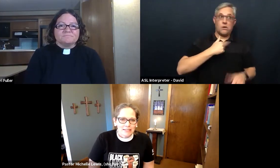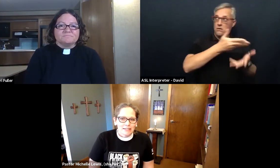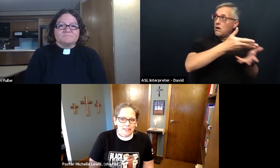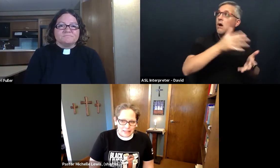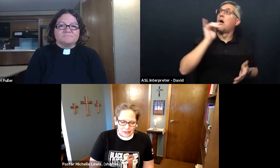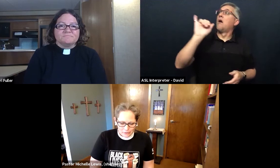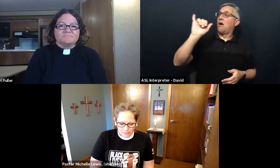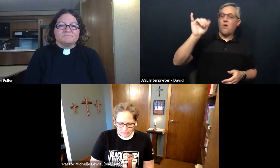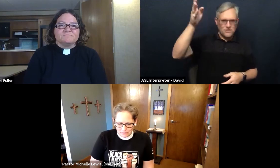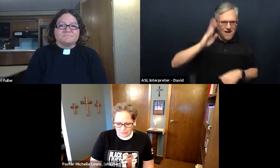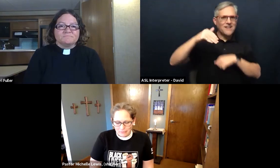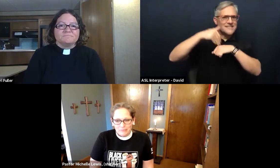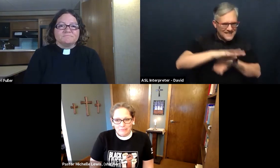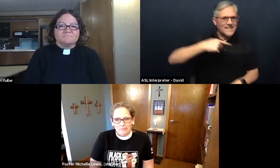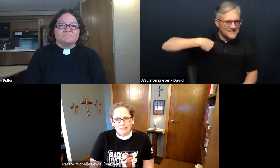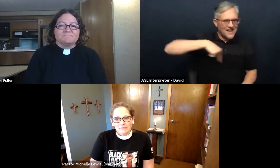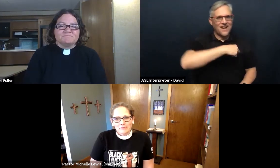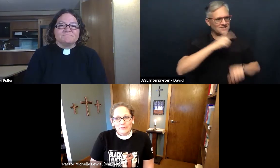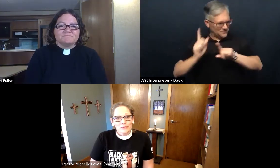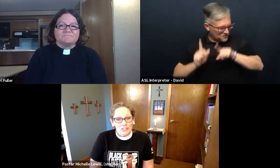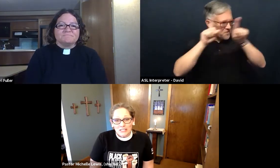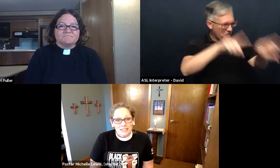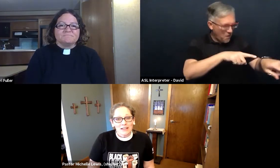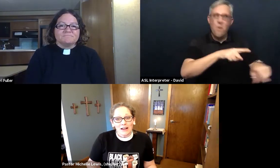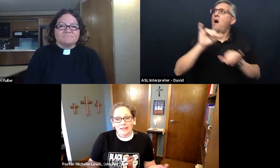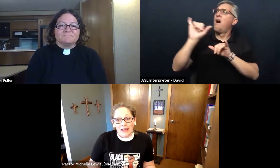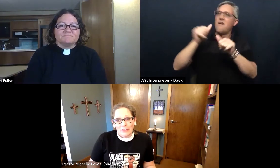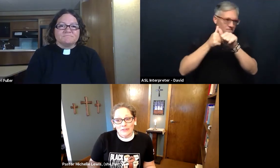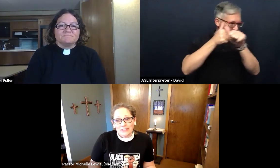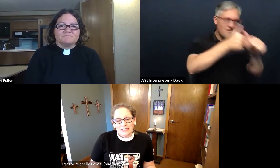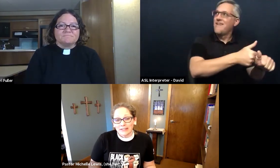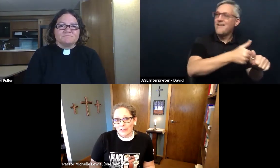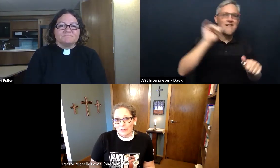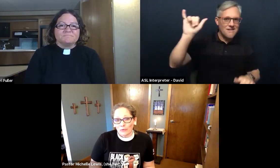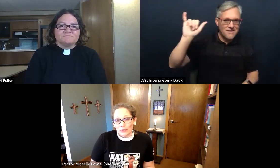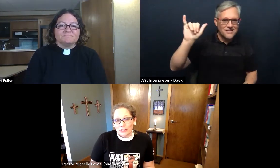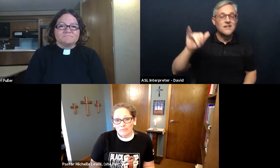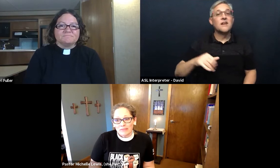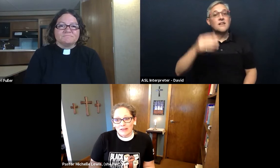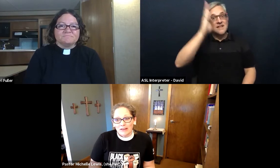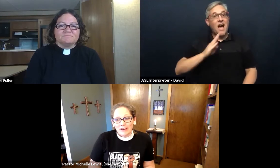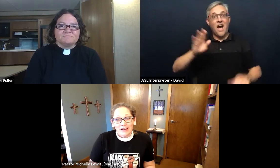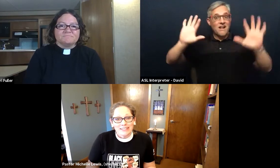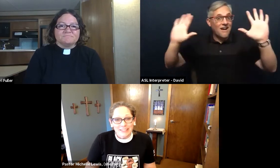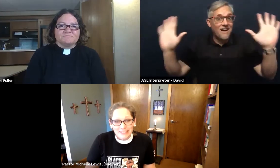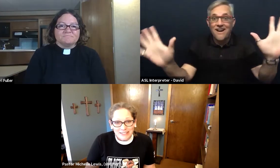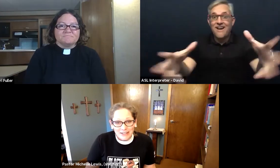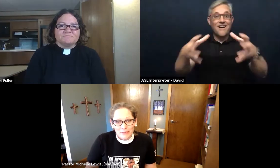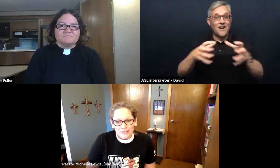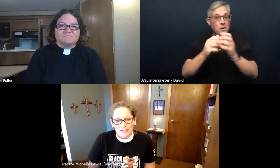there so just as God gathers us together in worship God sends us out into